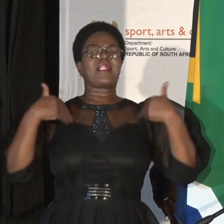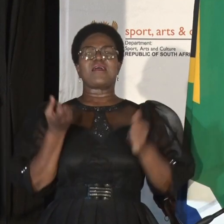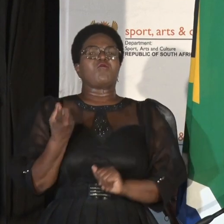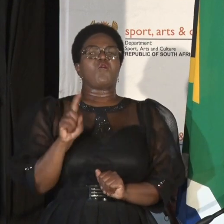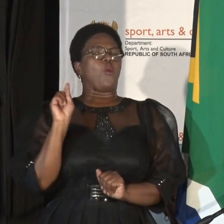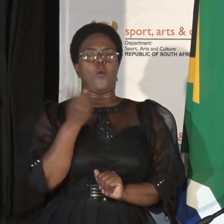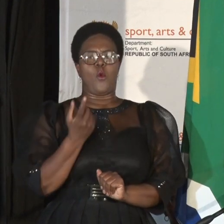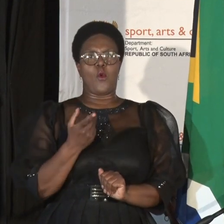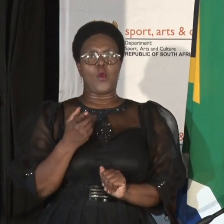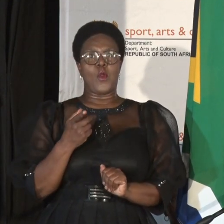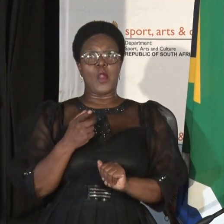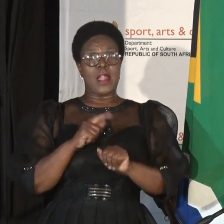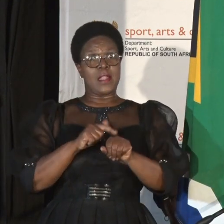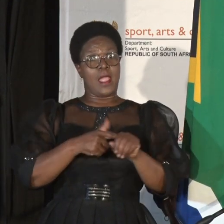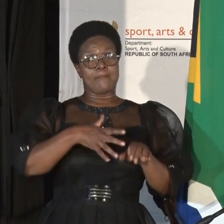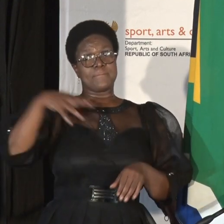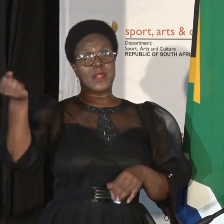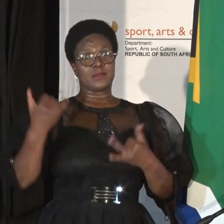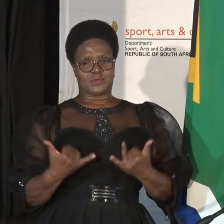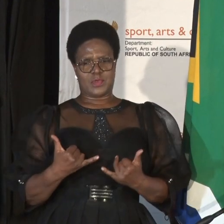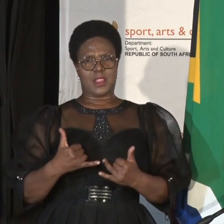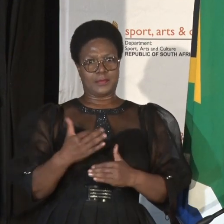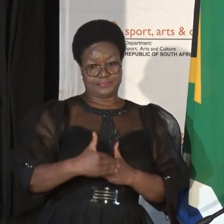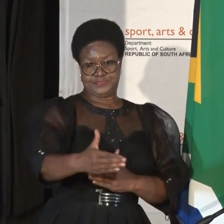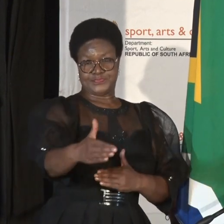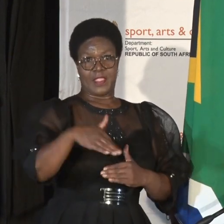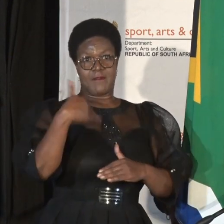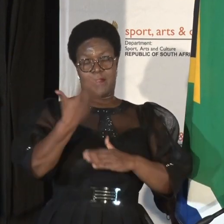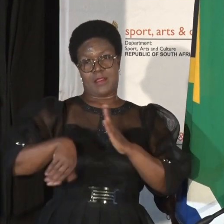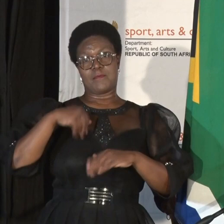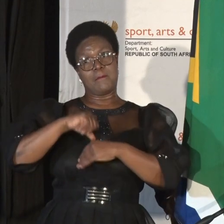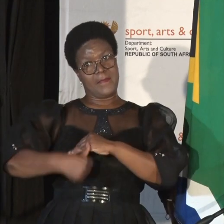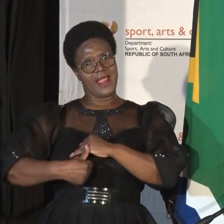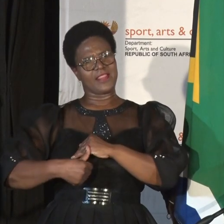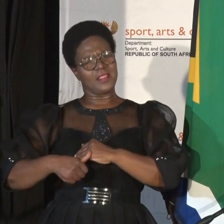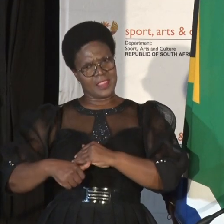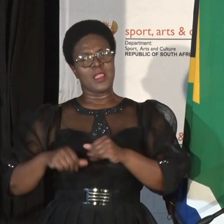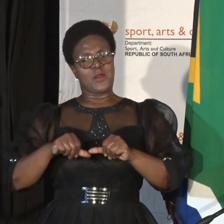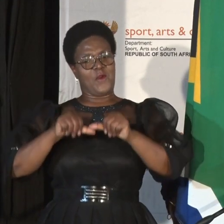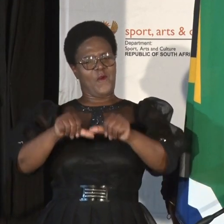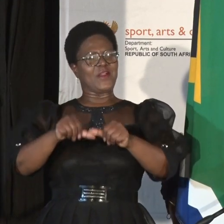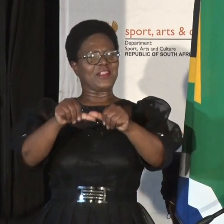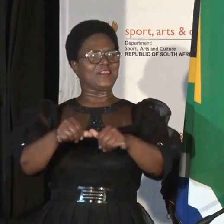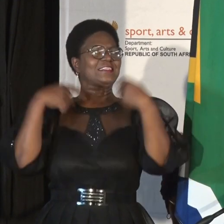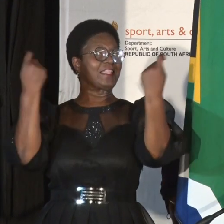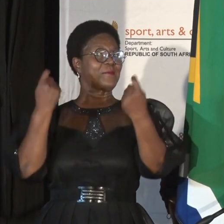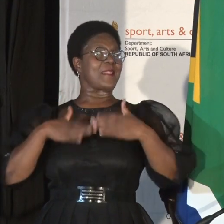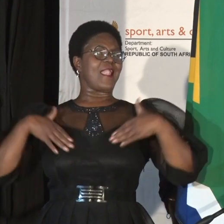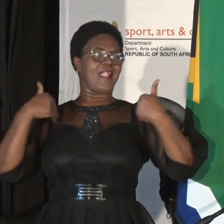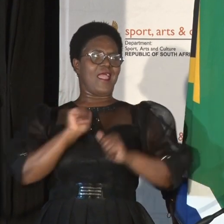as we live here today until the end of the month we shall continue to celebrate the life of President Nelson Mandela